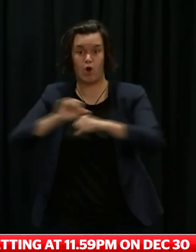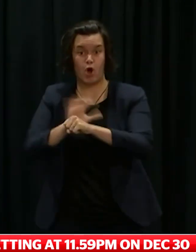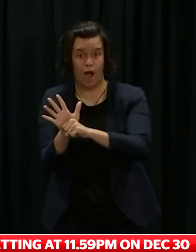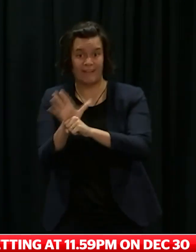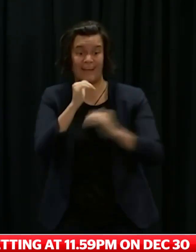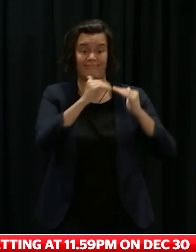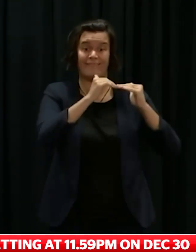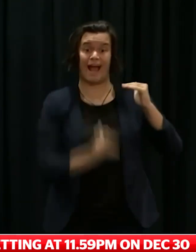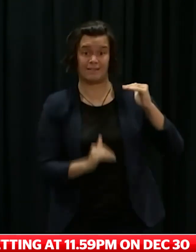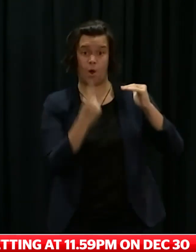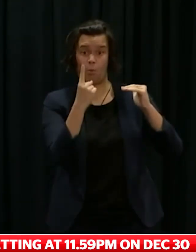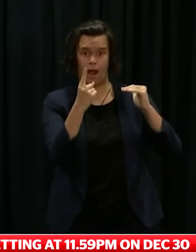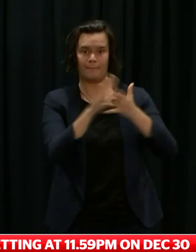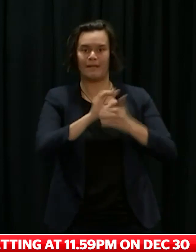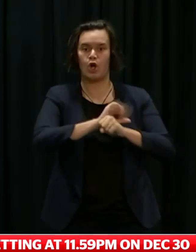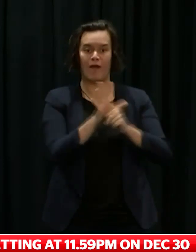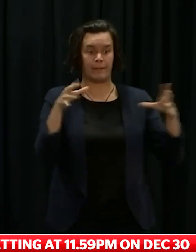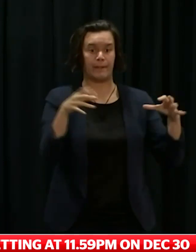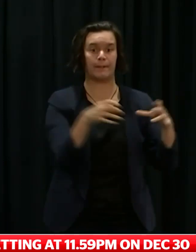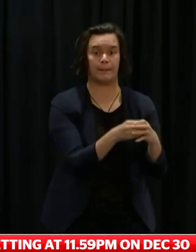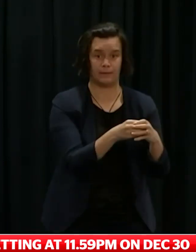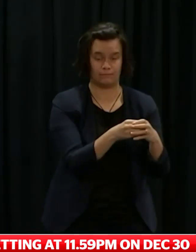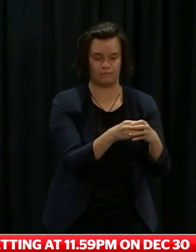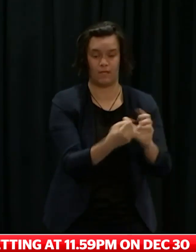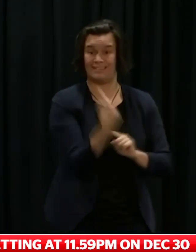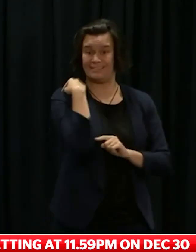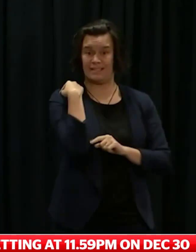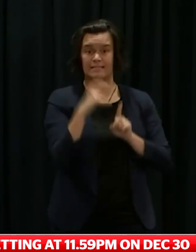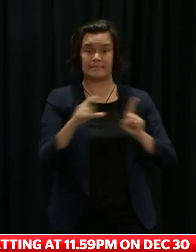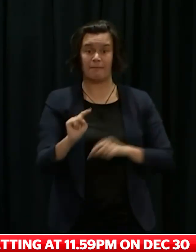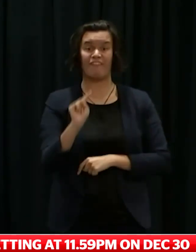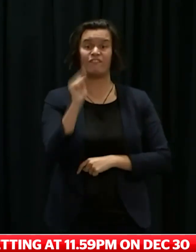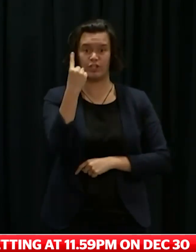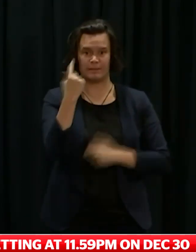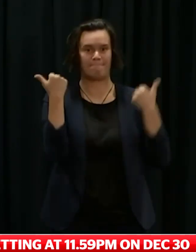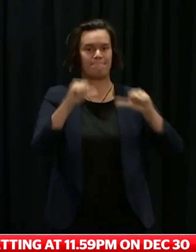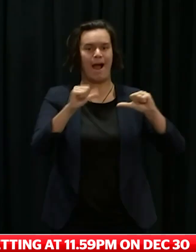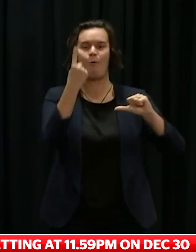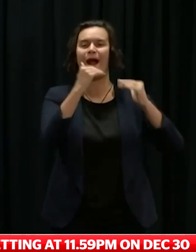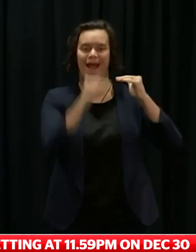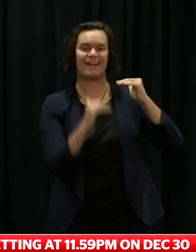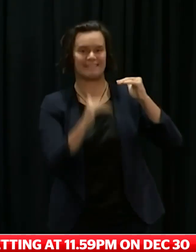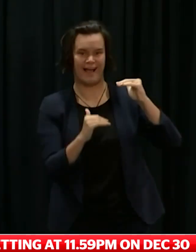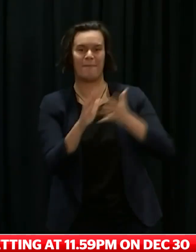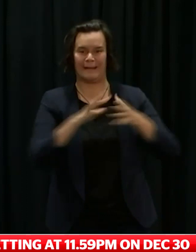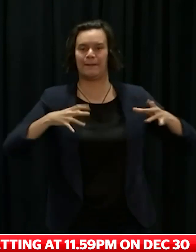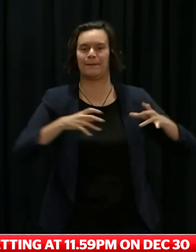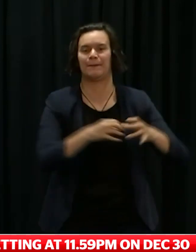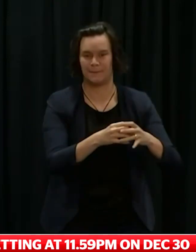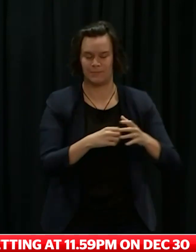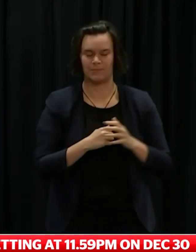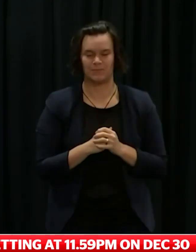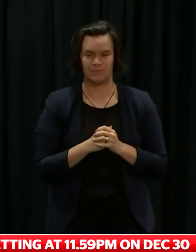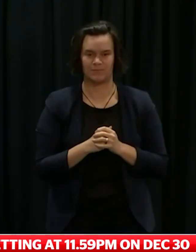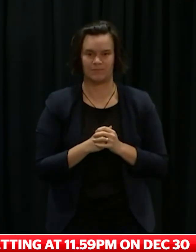in several months on the 1st of December. Over the past two weeks, our vaccination rates in total have increased more